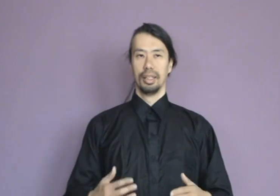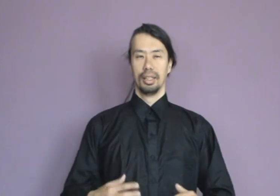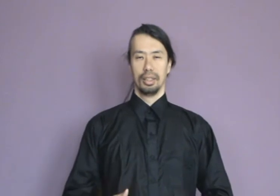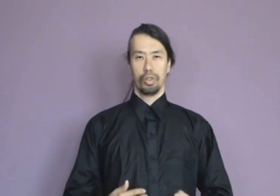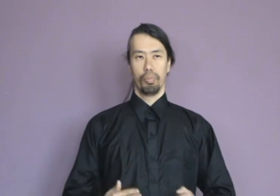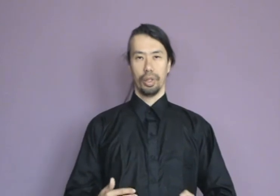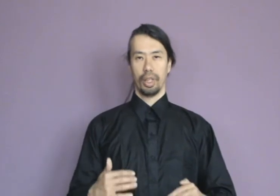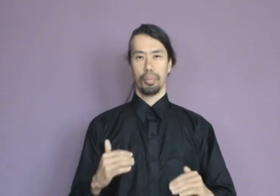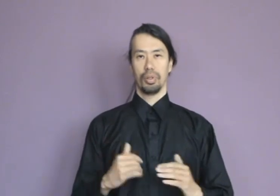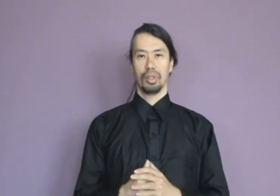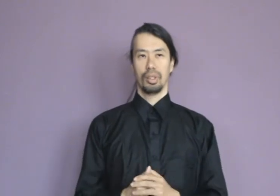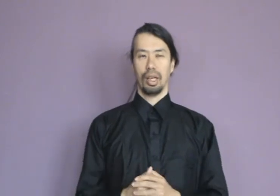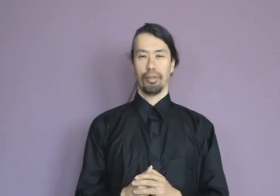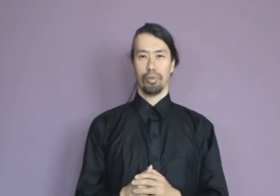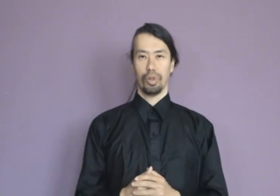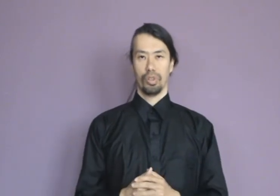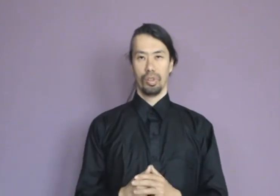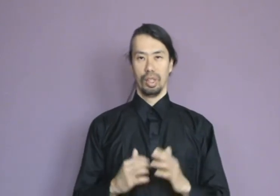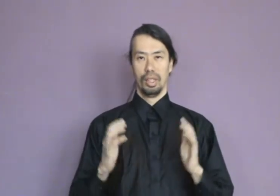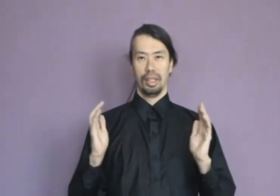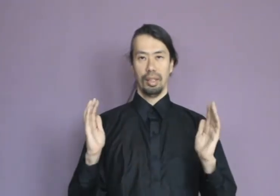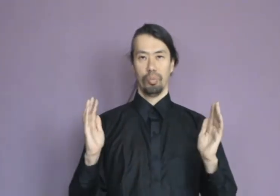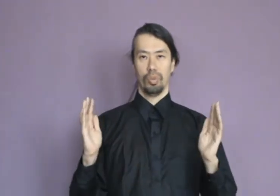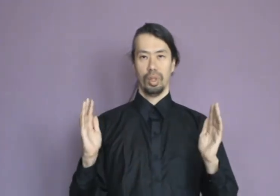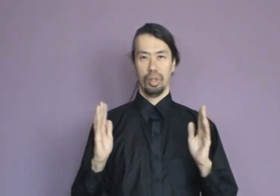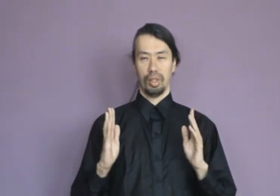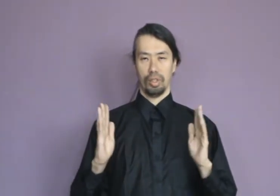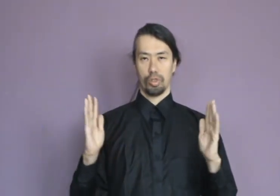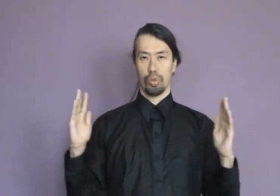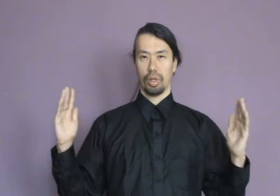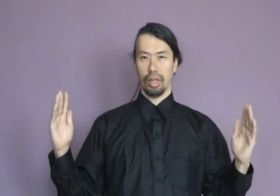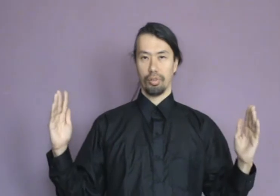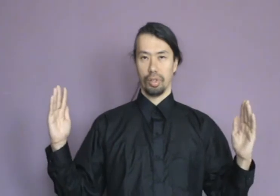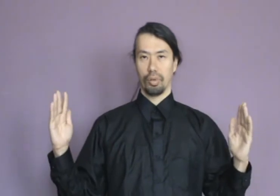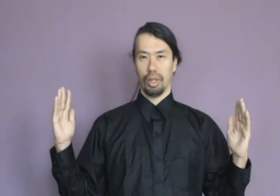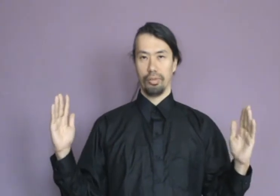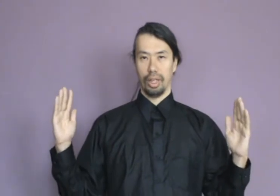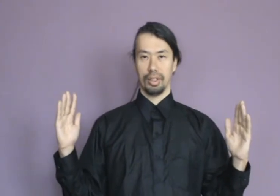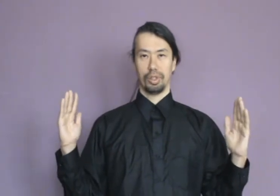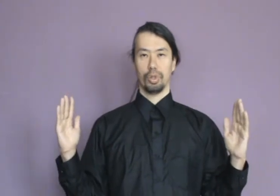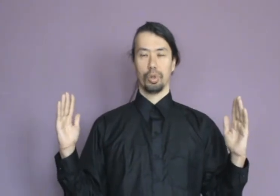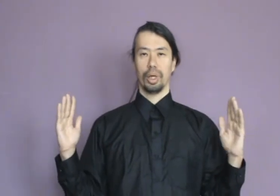to build up the life force until it is strong enough, so you can really feel it at shoulder width.